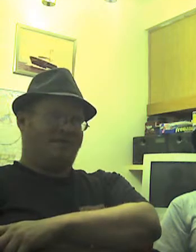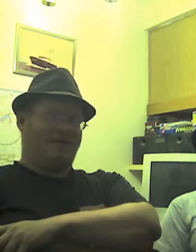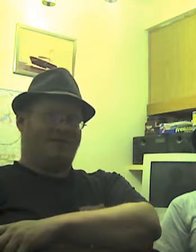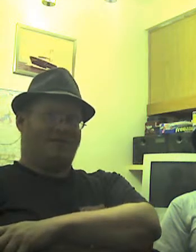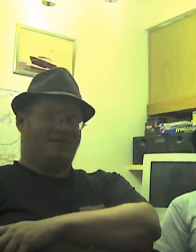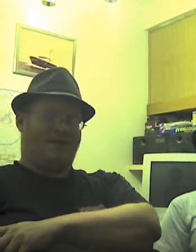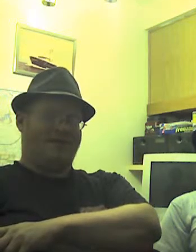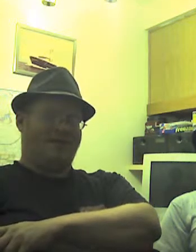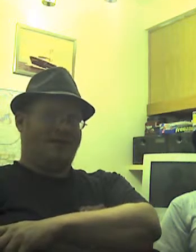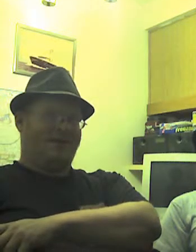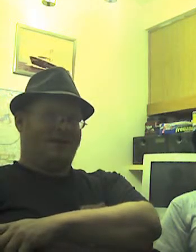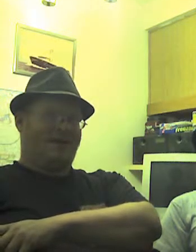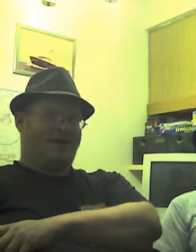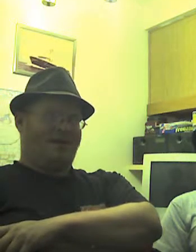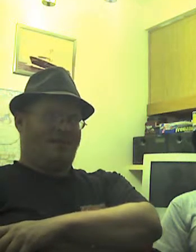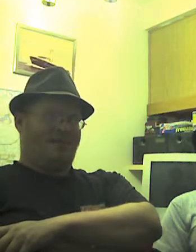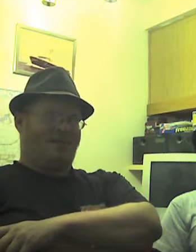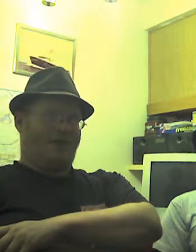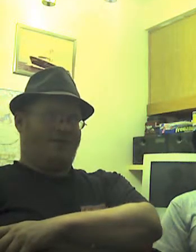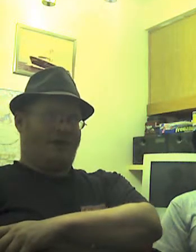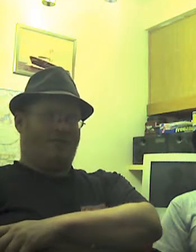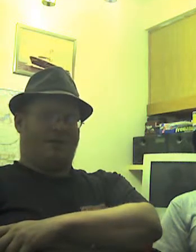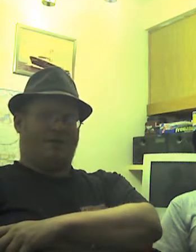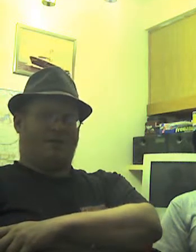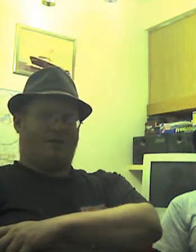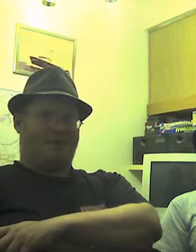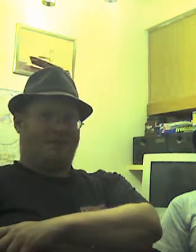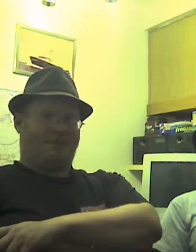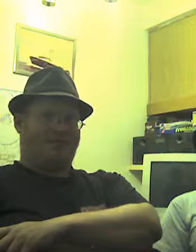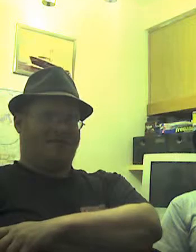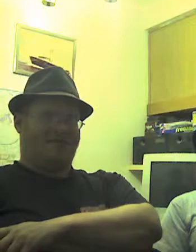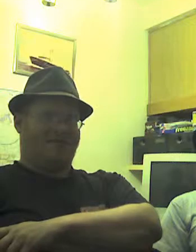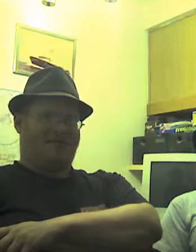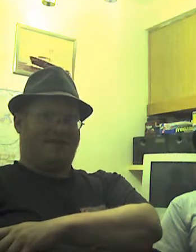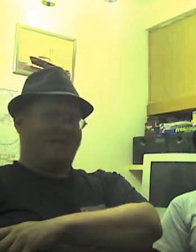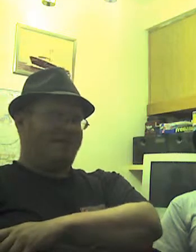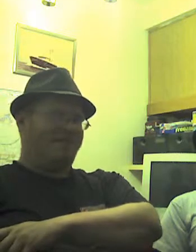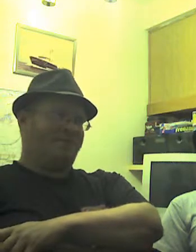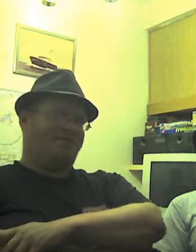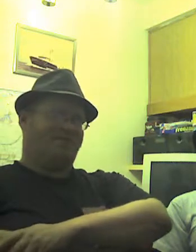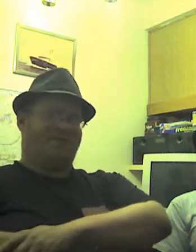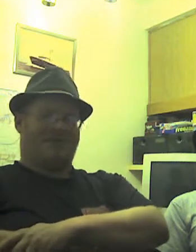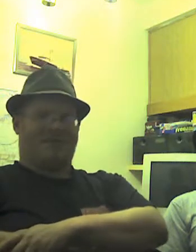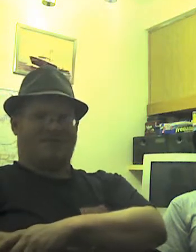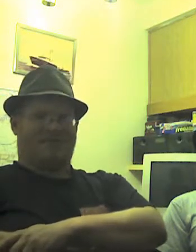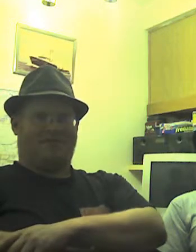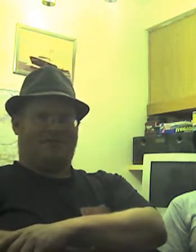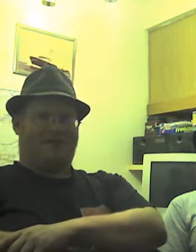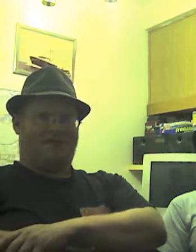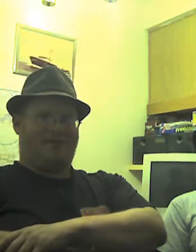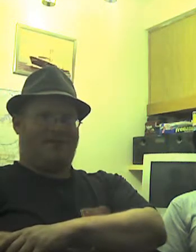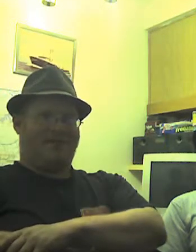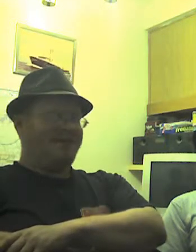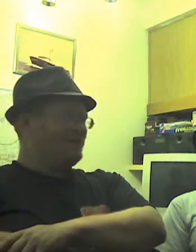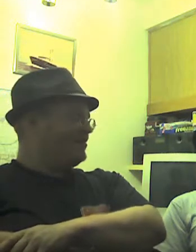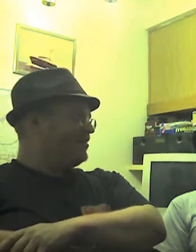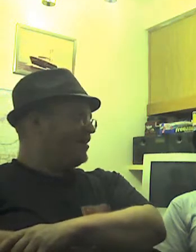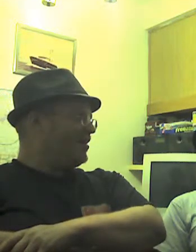two days in a row. Uh, we tried to watch one of the Marx Brothers movies the other night, but Rita was so tired she fell asleep during it. Uh,